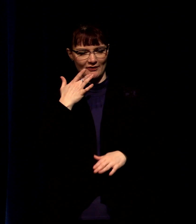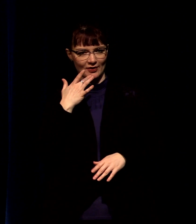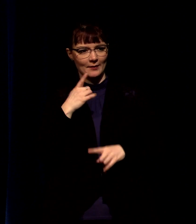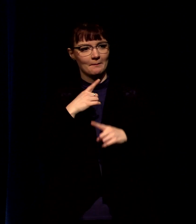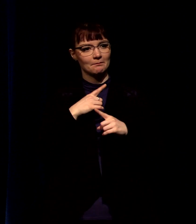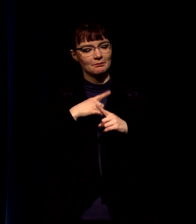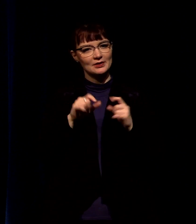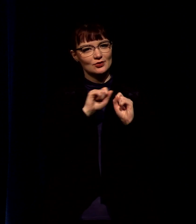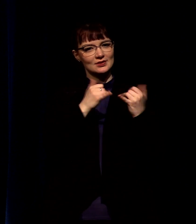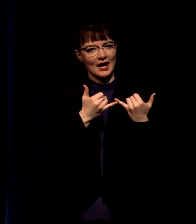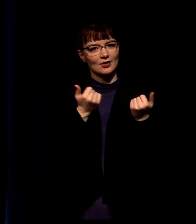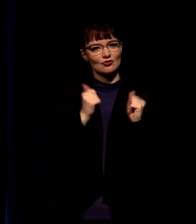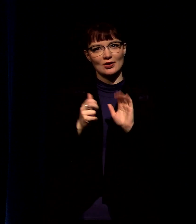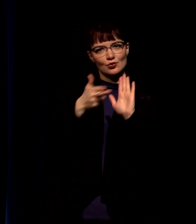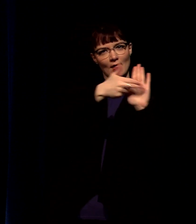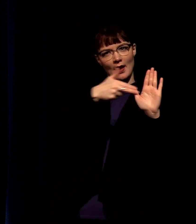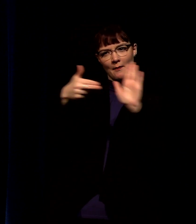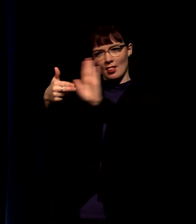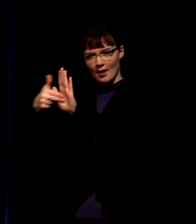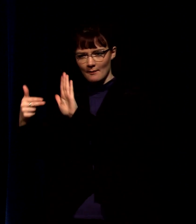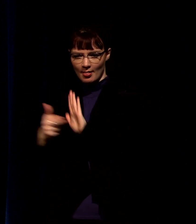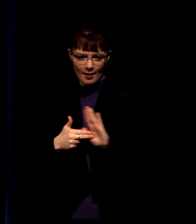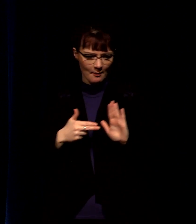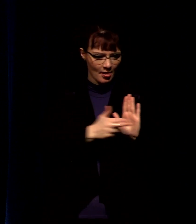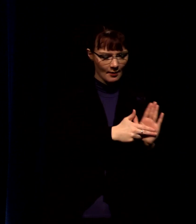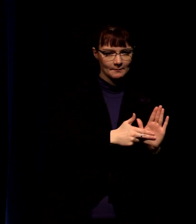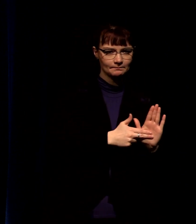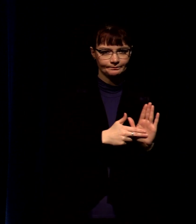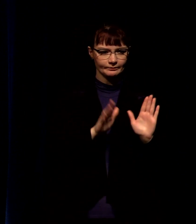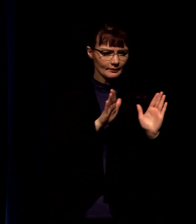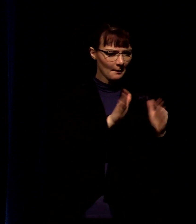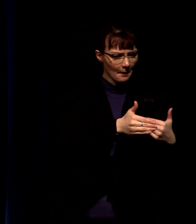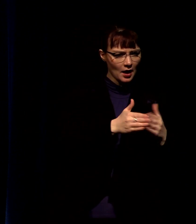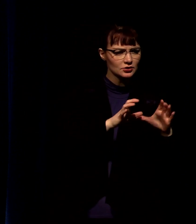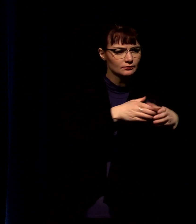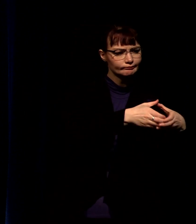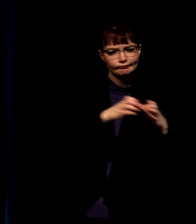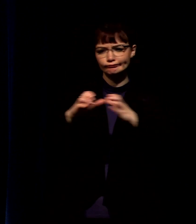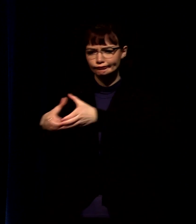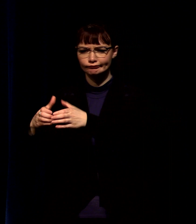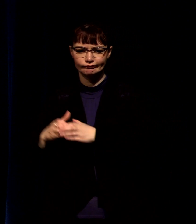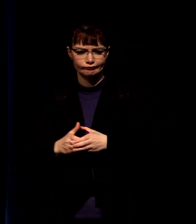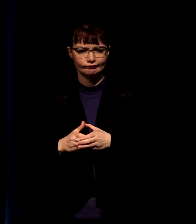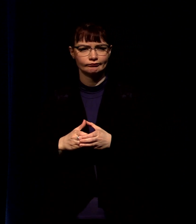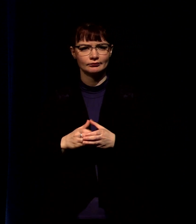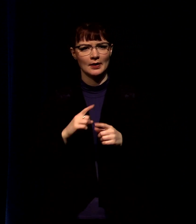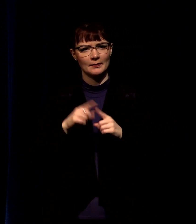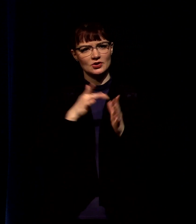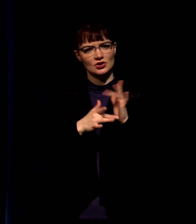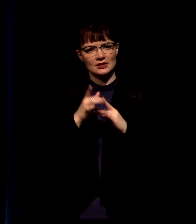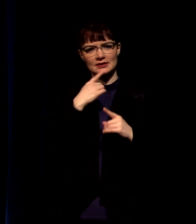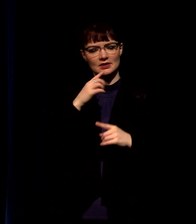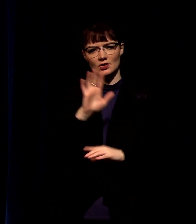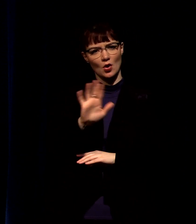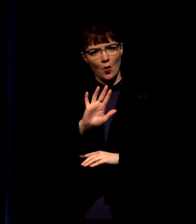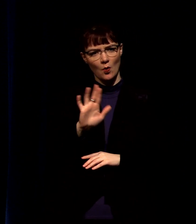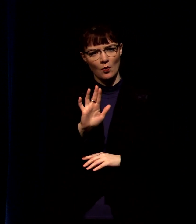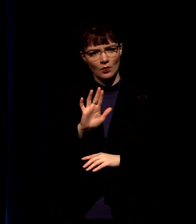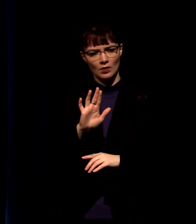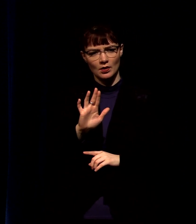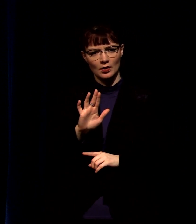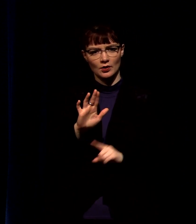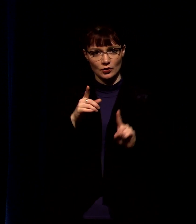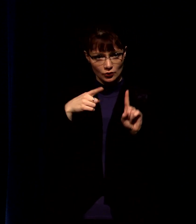labels and boxes and jesus is saying no come under my word you come under my